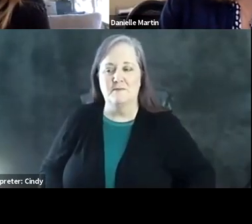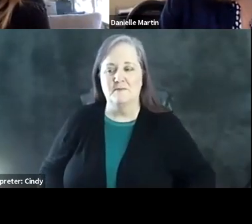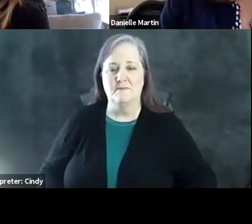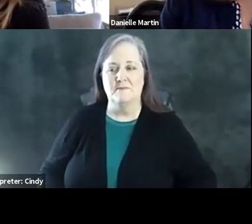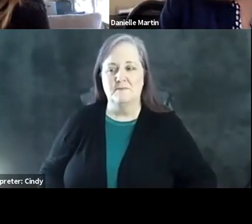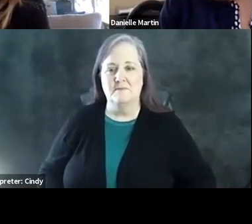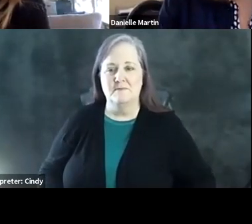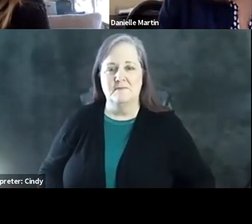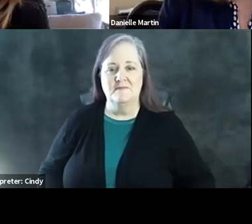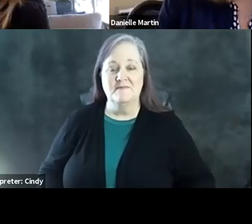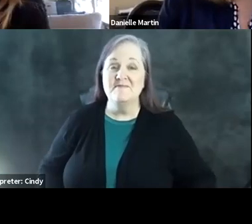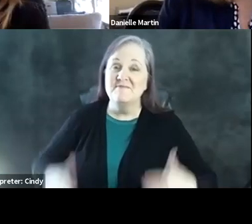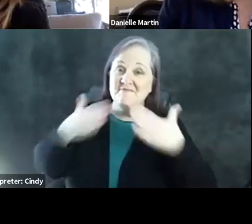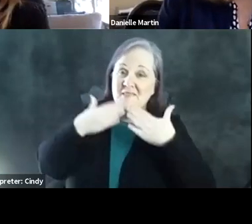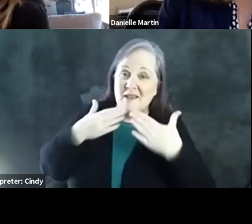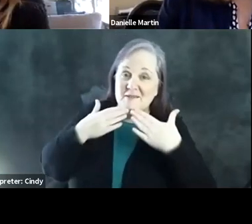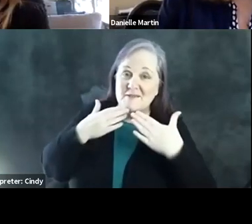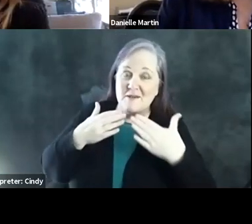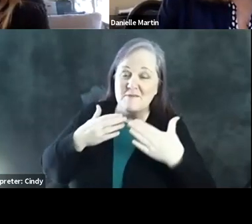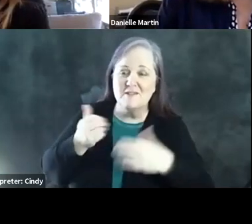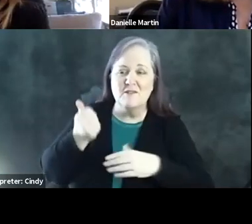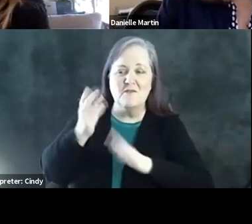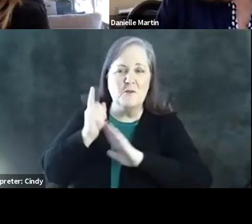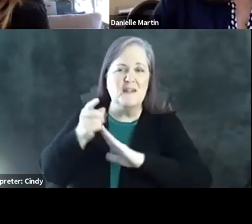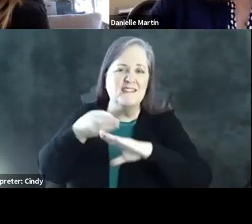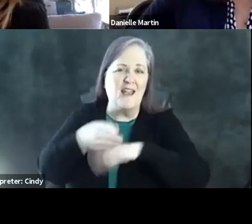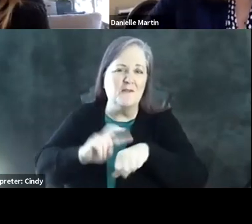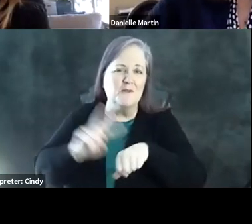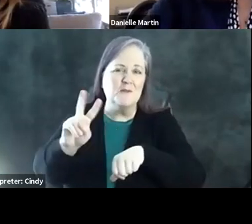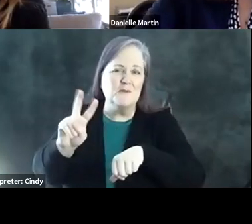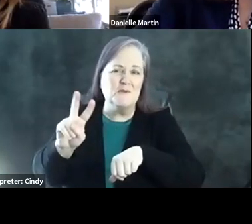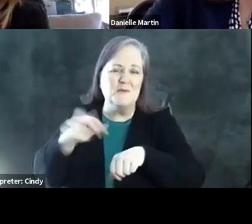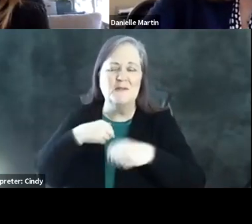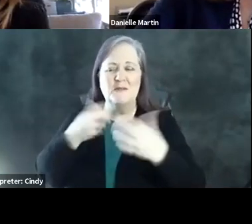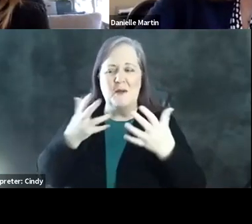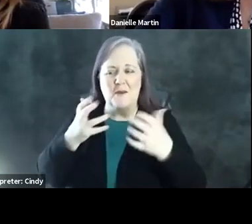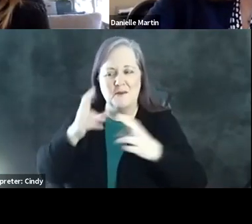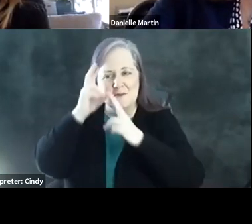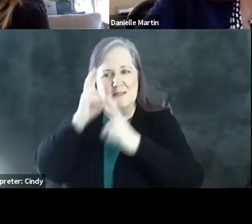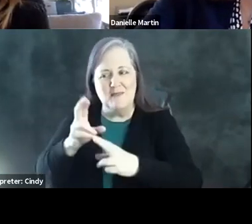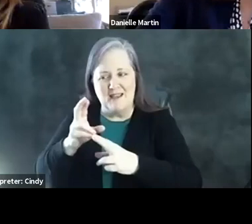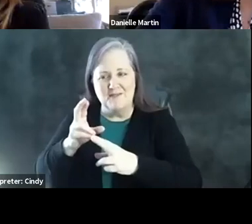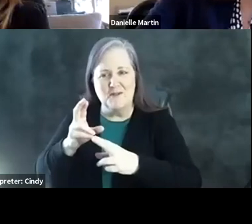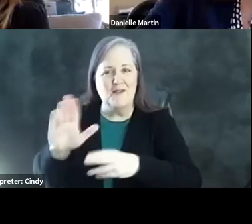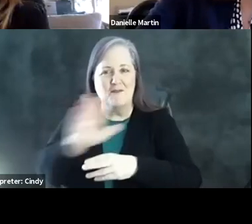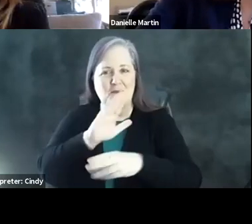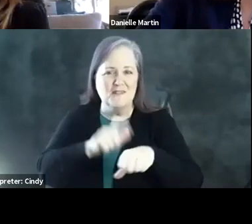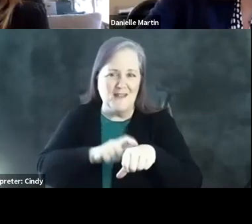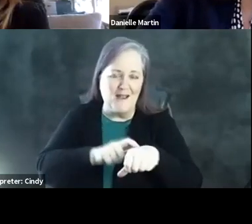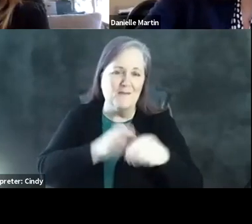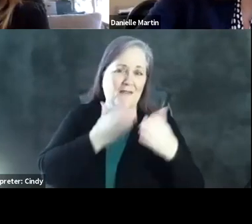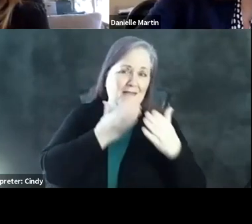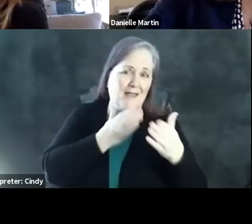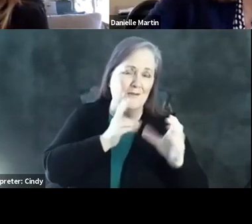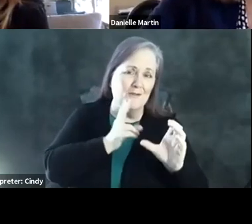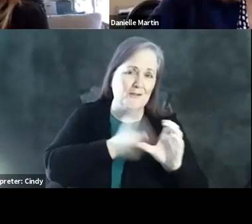All right. Thank you so much. It's a couple of minutes past two o'clock. And so I want to be respectful of your time. And thank you so much for